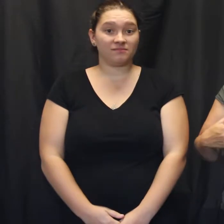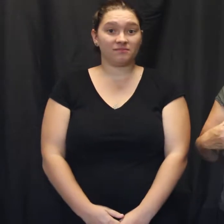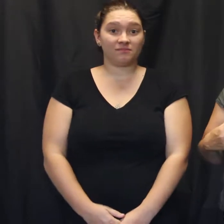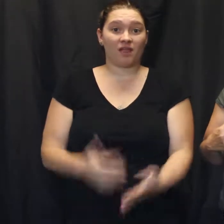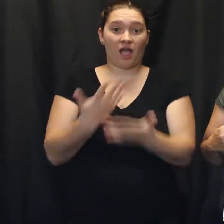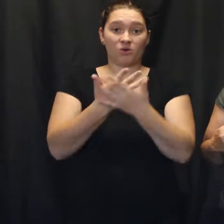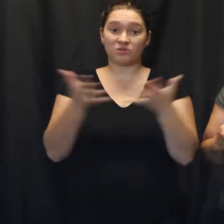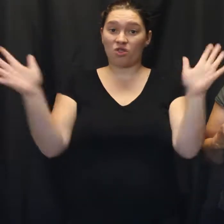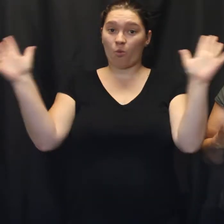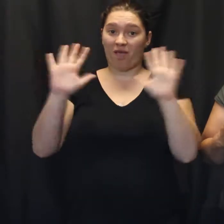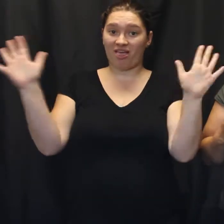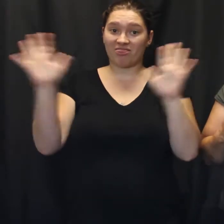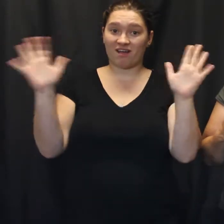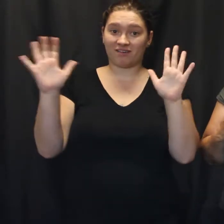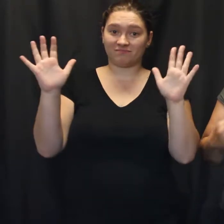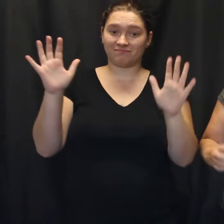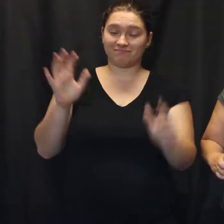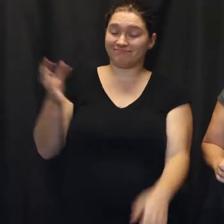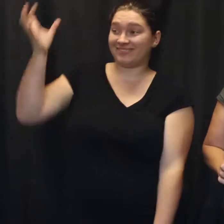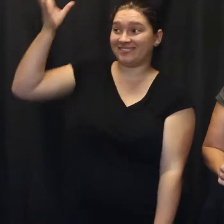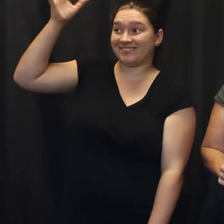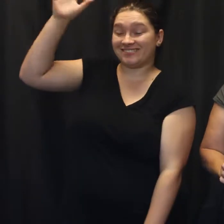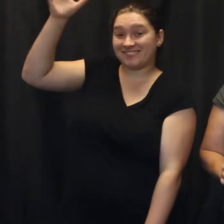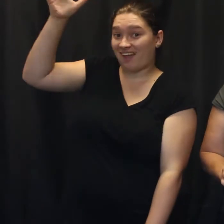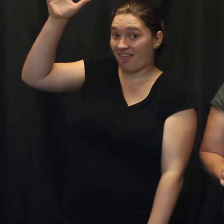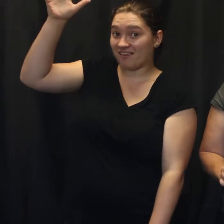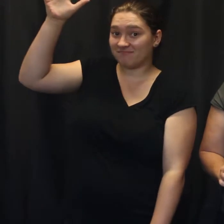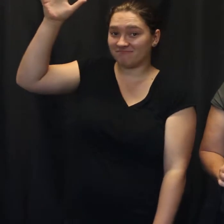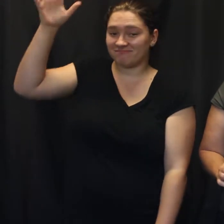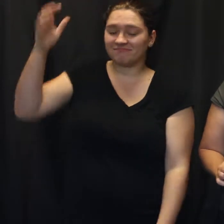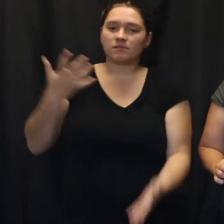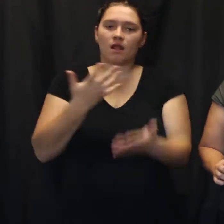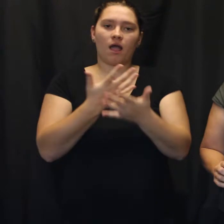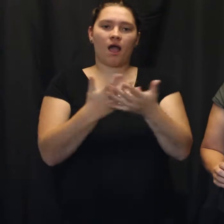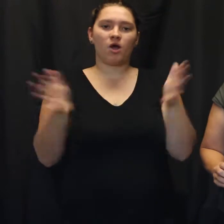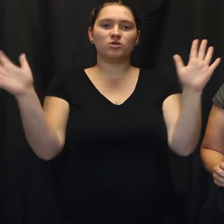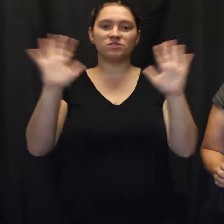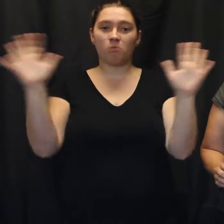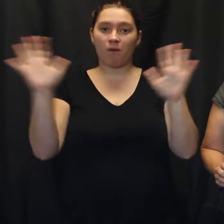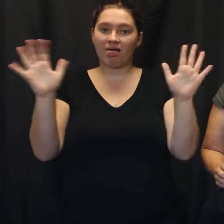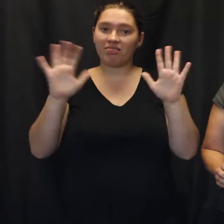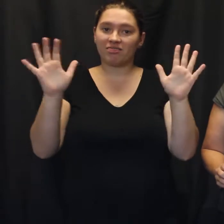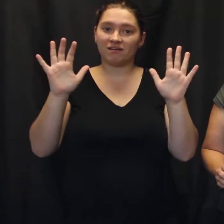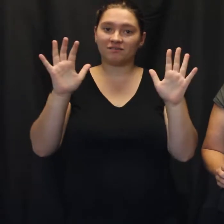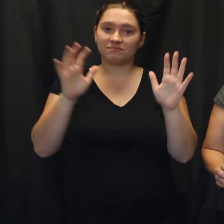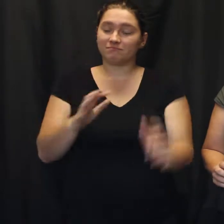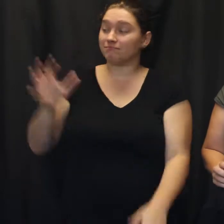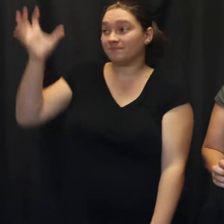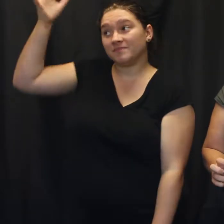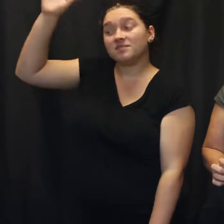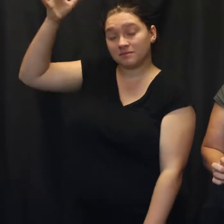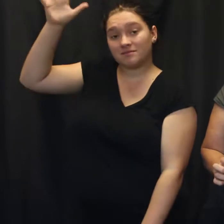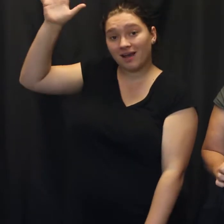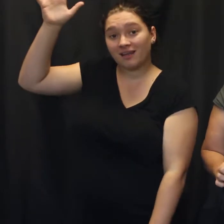How's the weather? It's sunny. How's the weather? It's sunny.